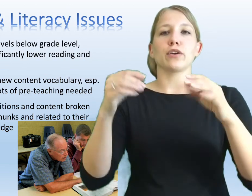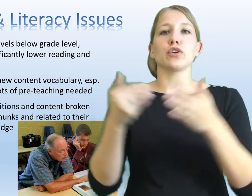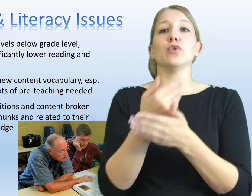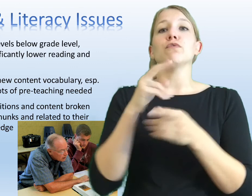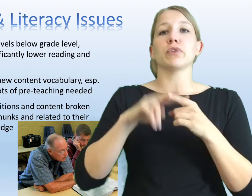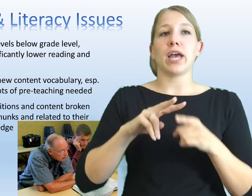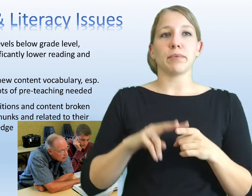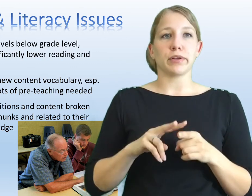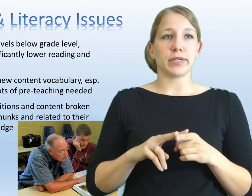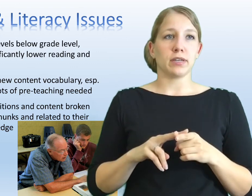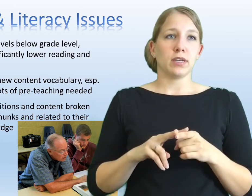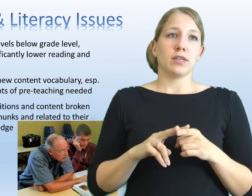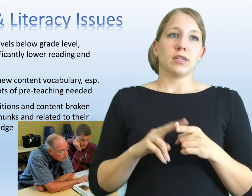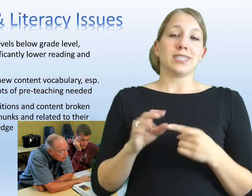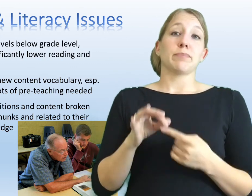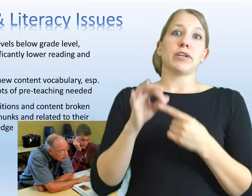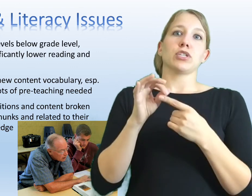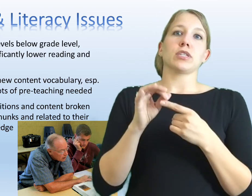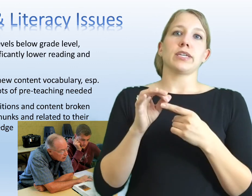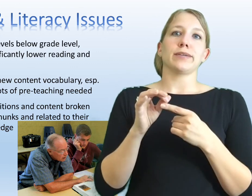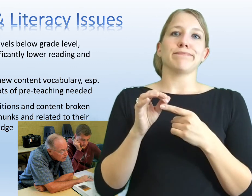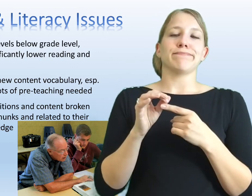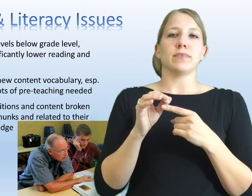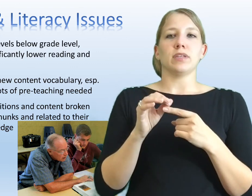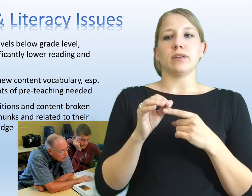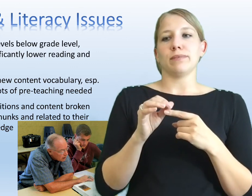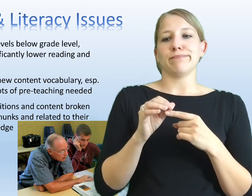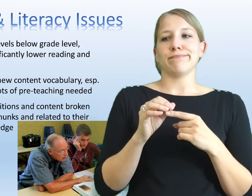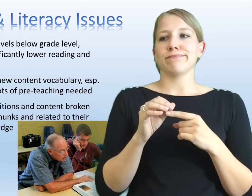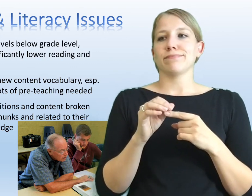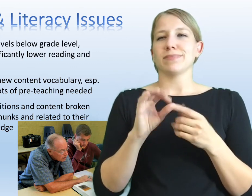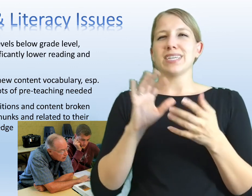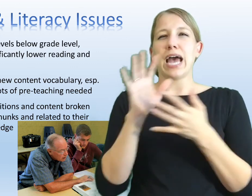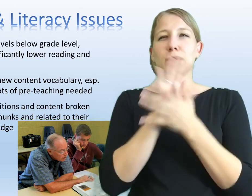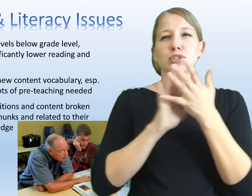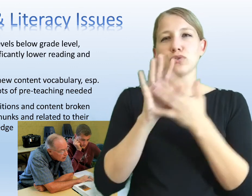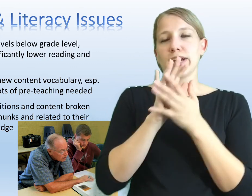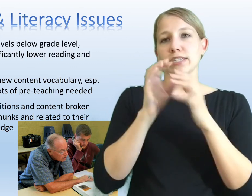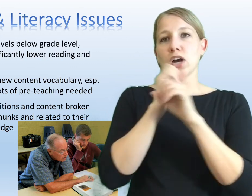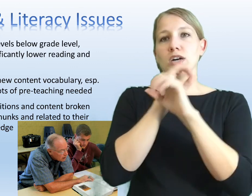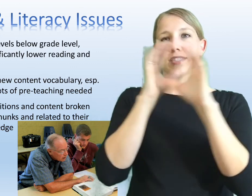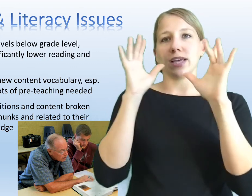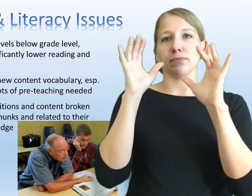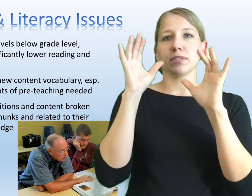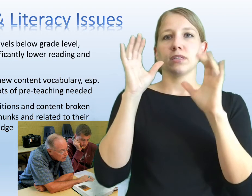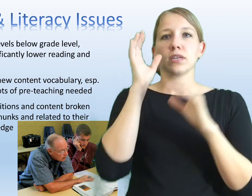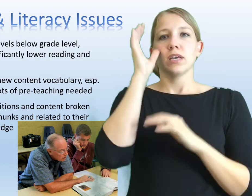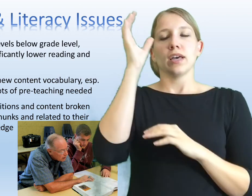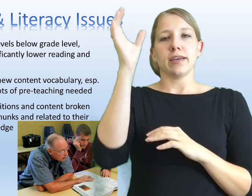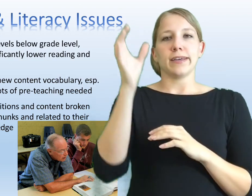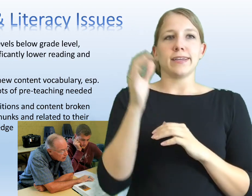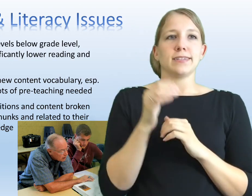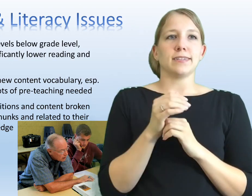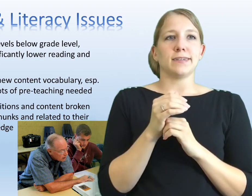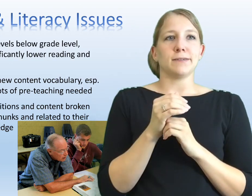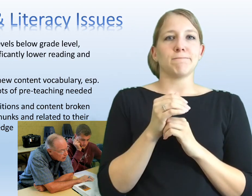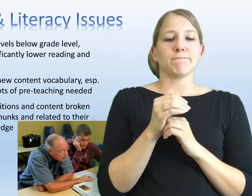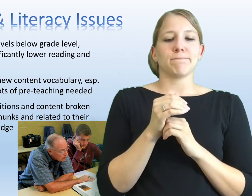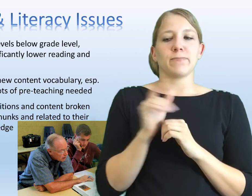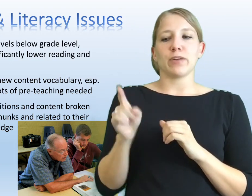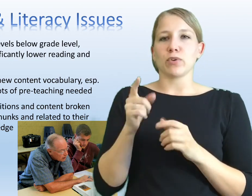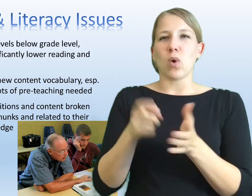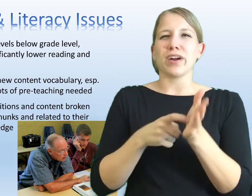acquire new vocabulary, especially abstract concepts. And